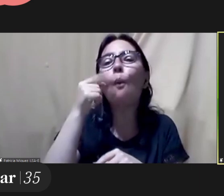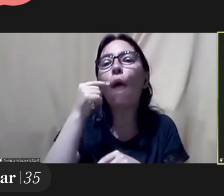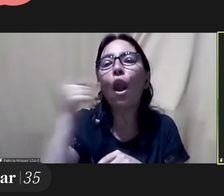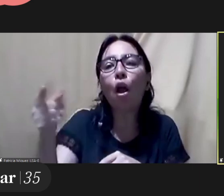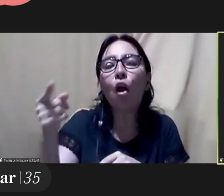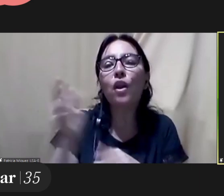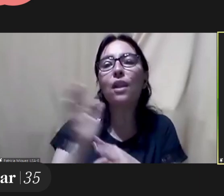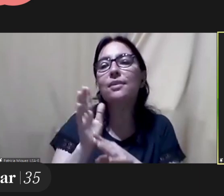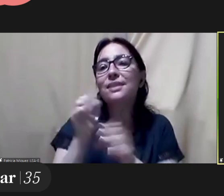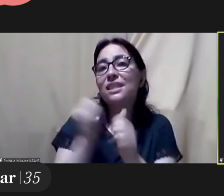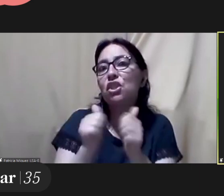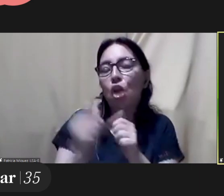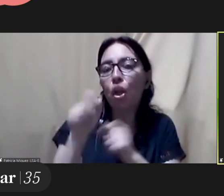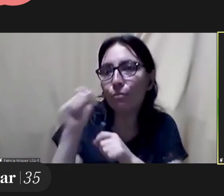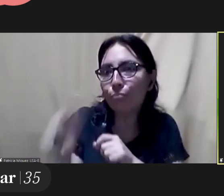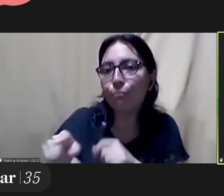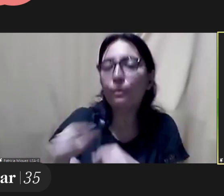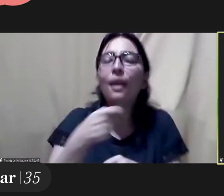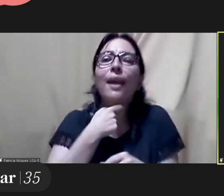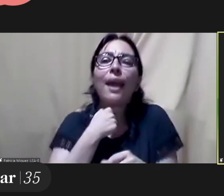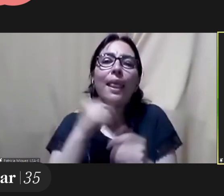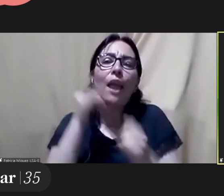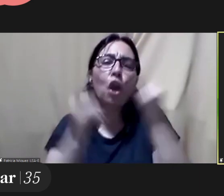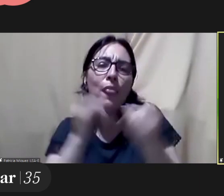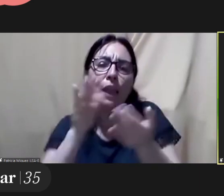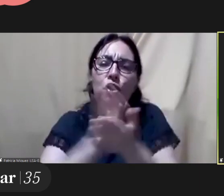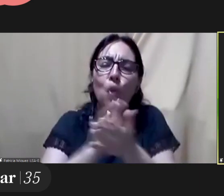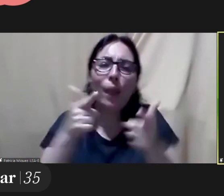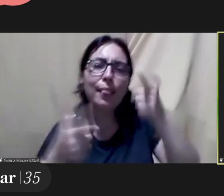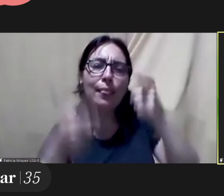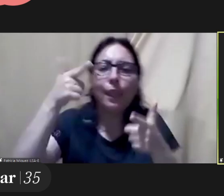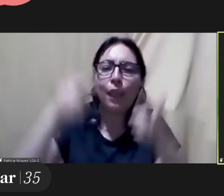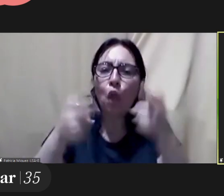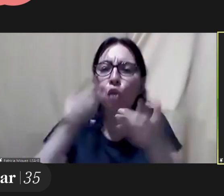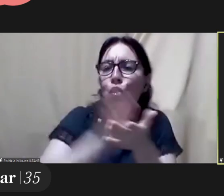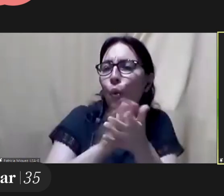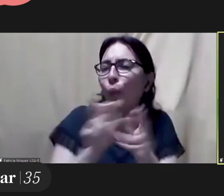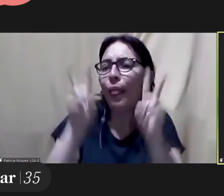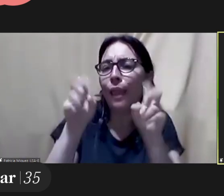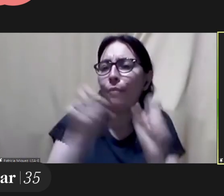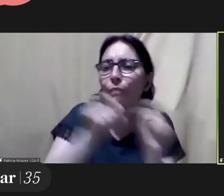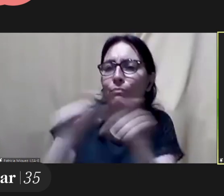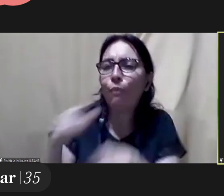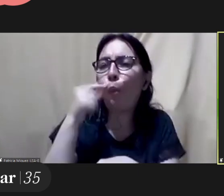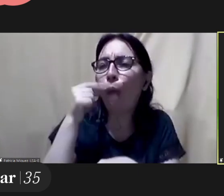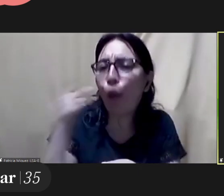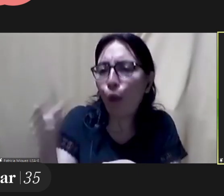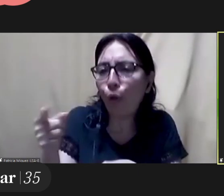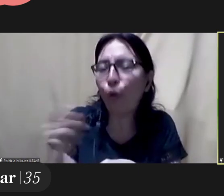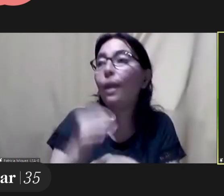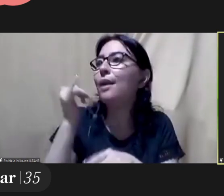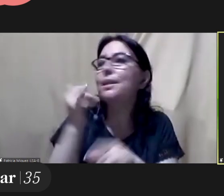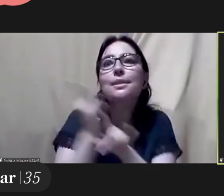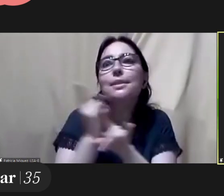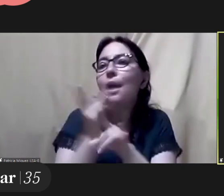boys and the stories and to be able to tell their own male stories and